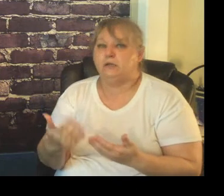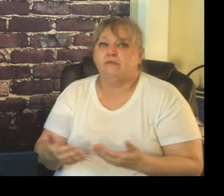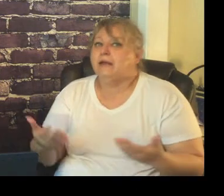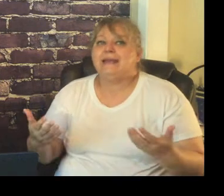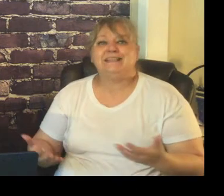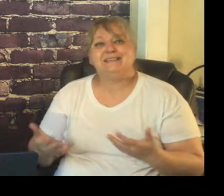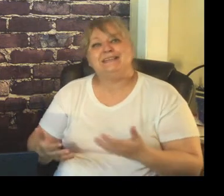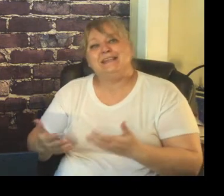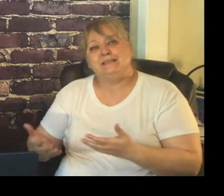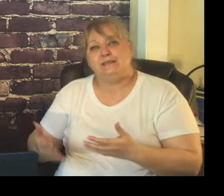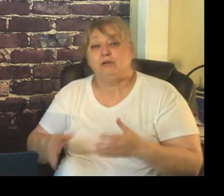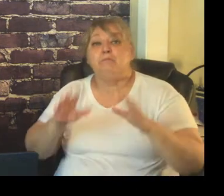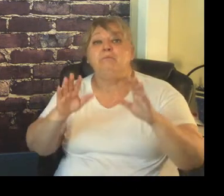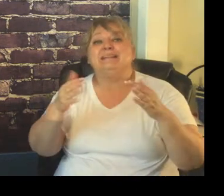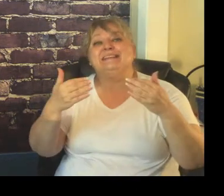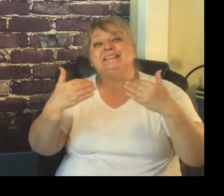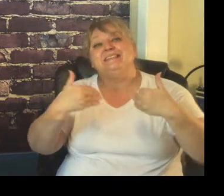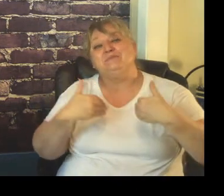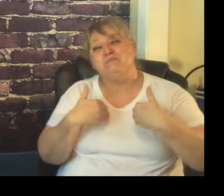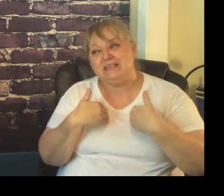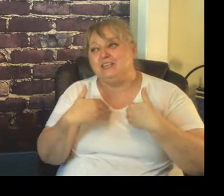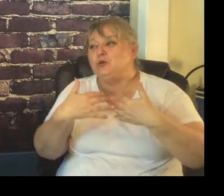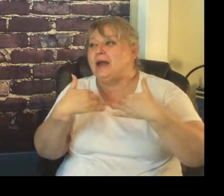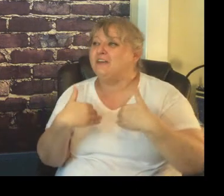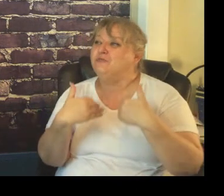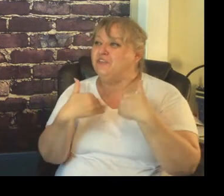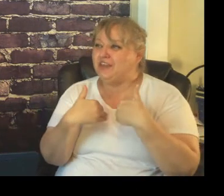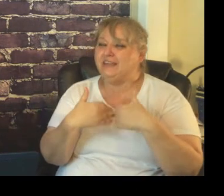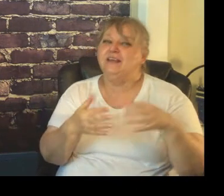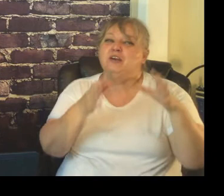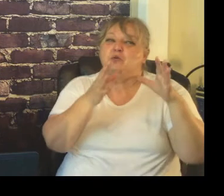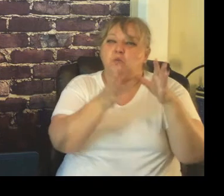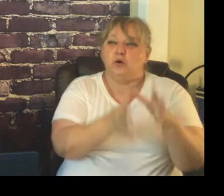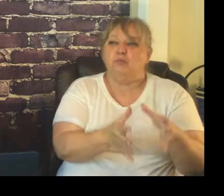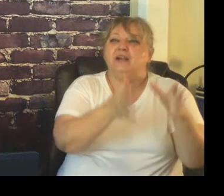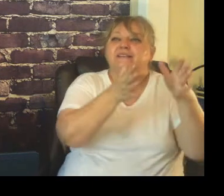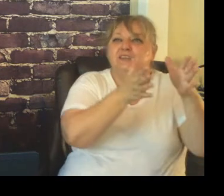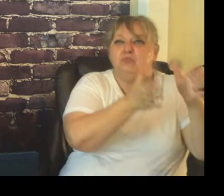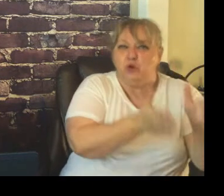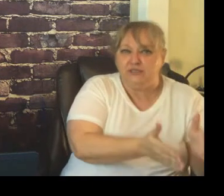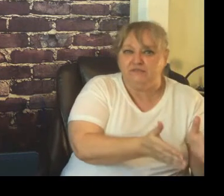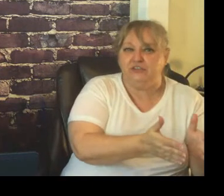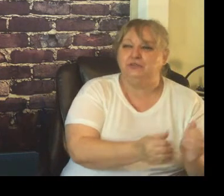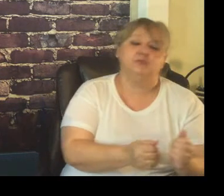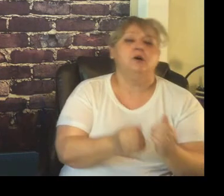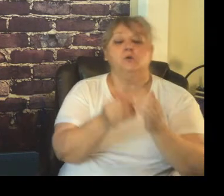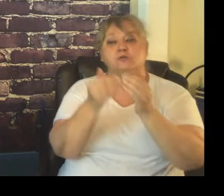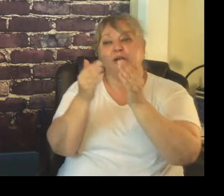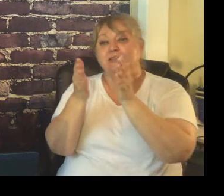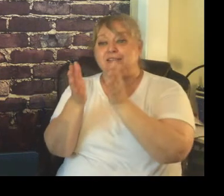of it's unnecessary but this is me you have to think what part is important for you what part is